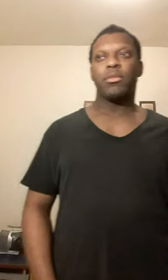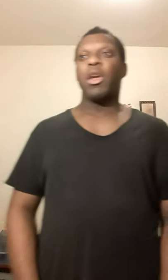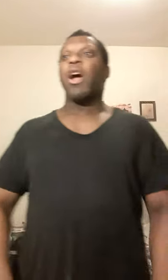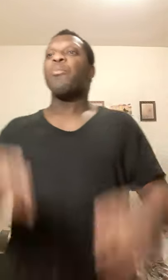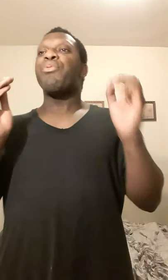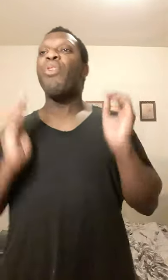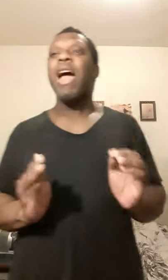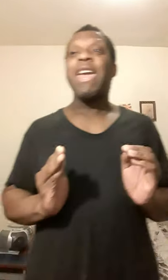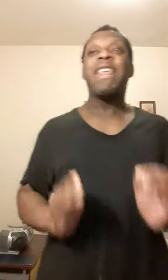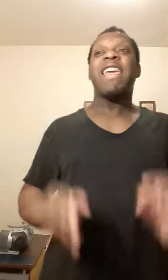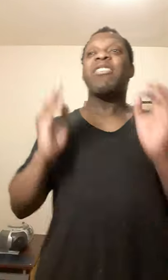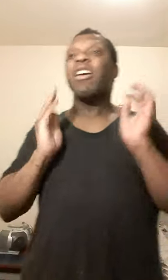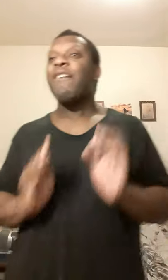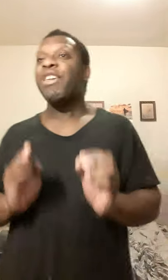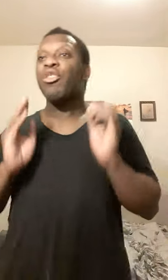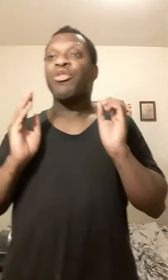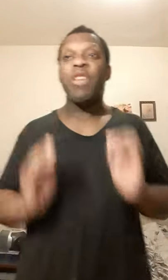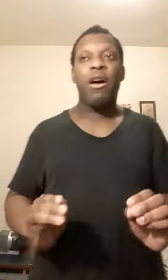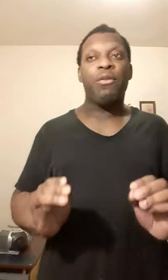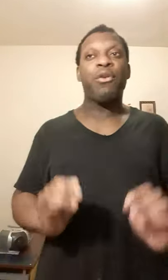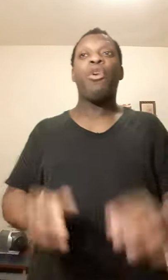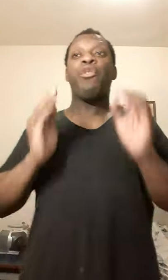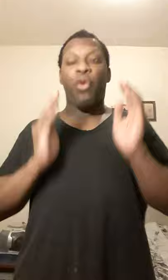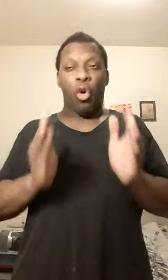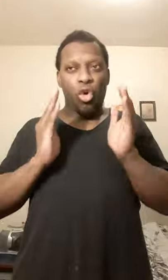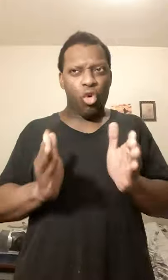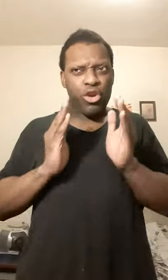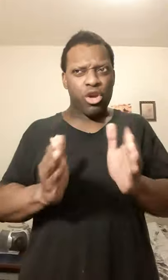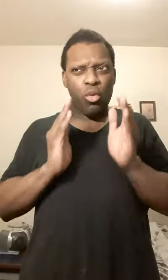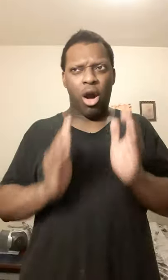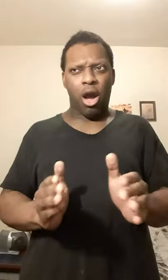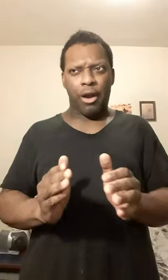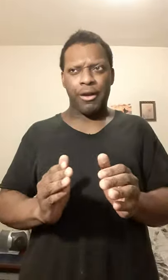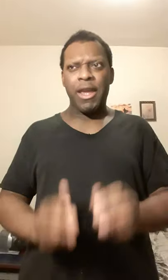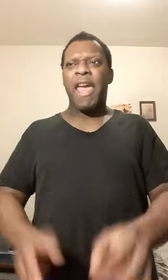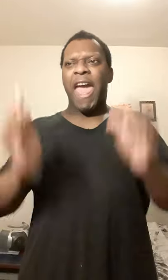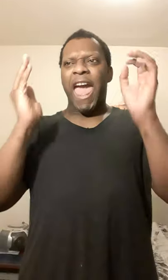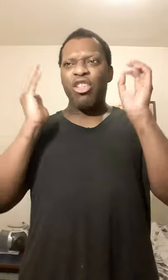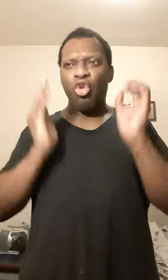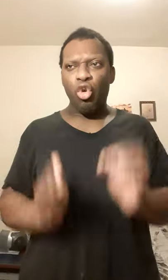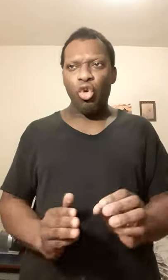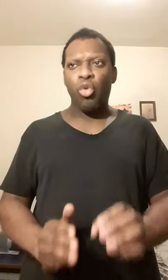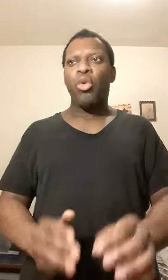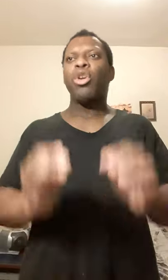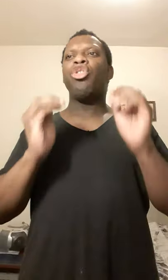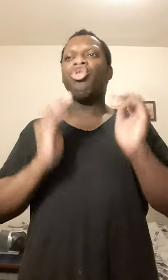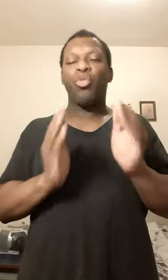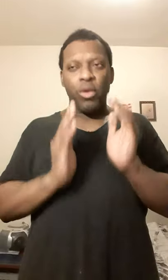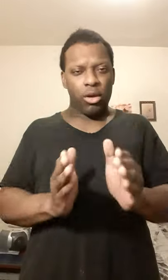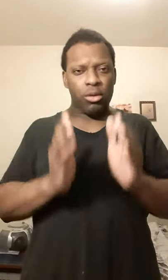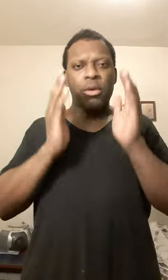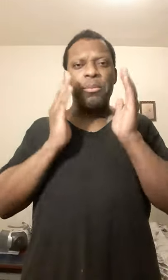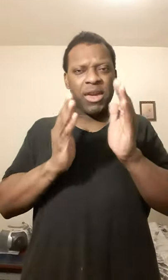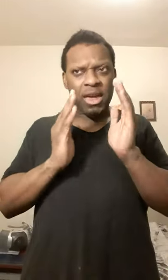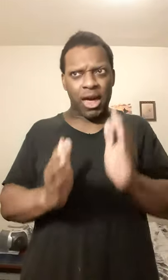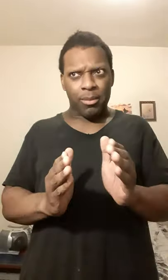Pride is loving yourself for who you are and who you will become.